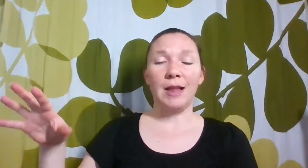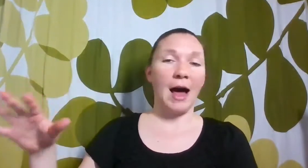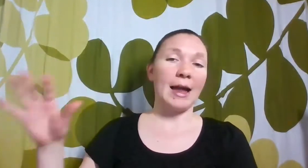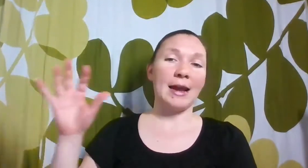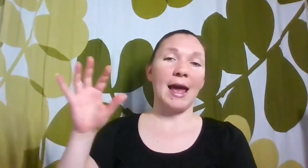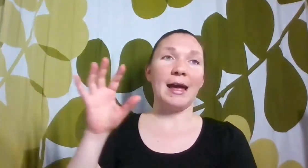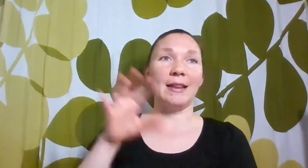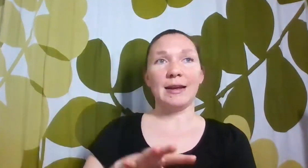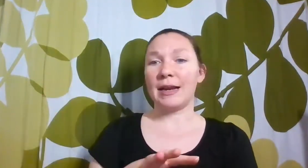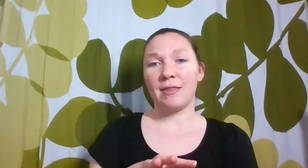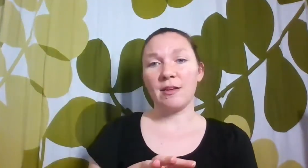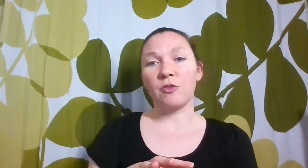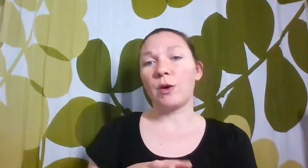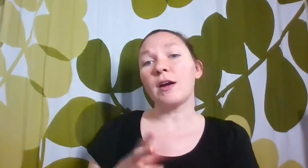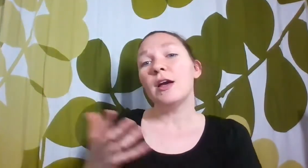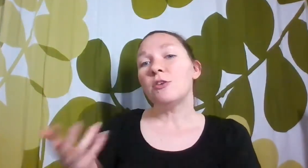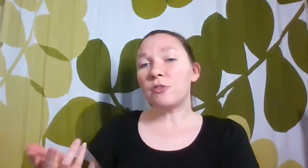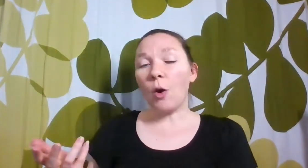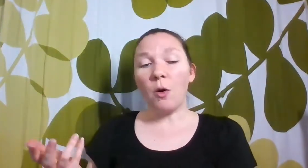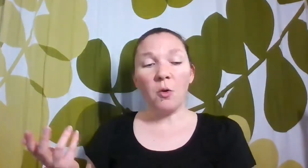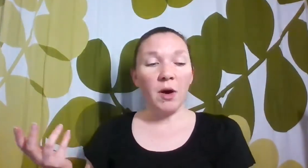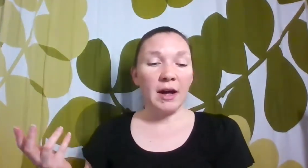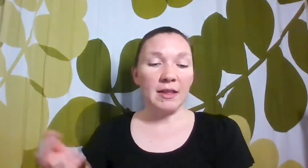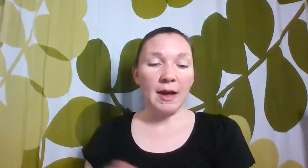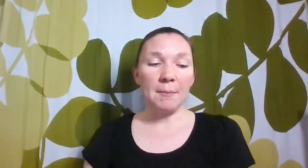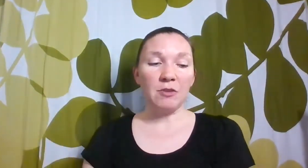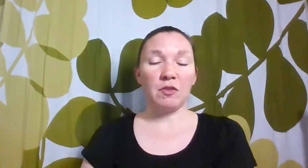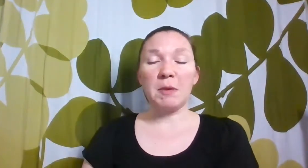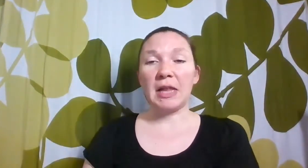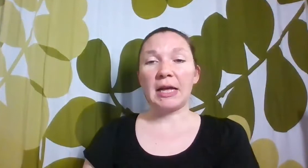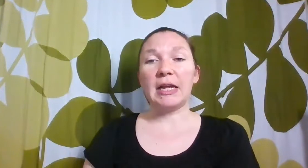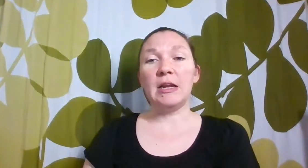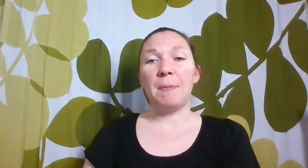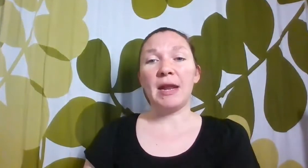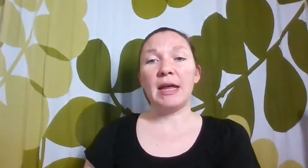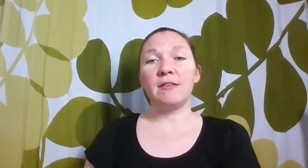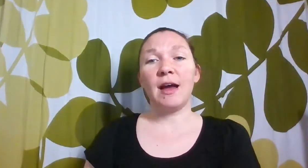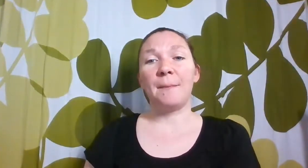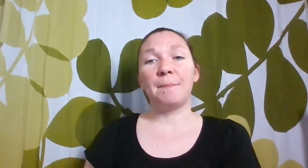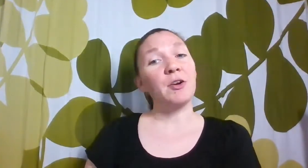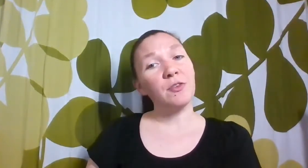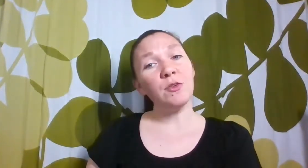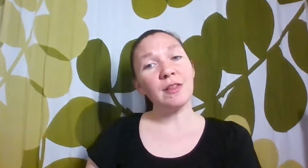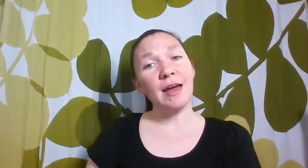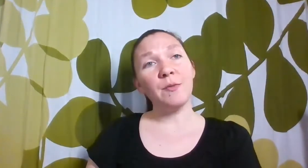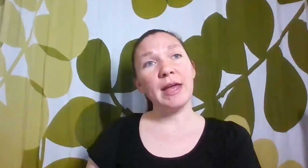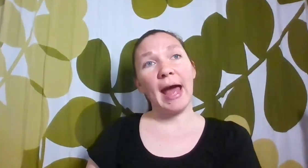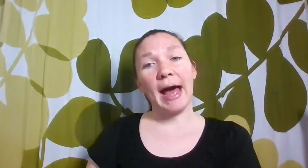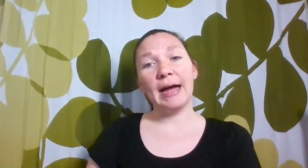online and then getting things to work. So I think that might just be like an independent pursuit that we add